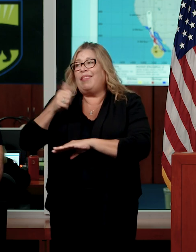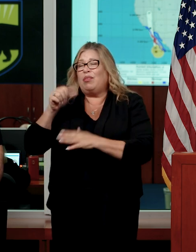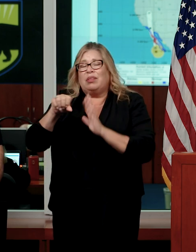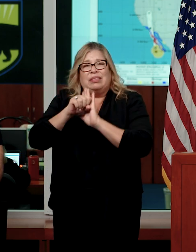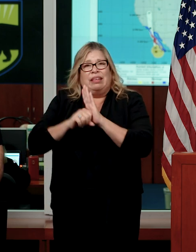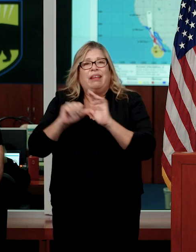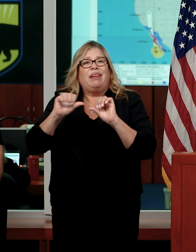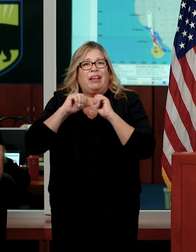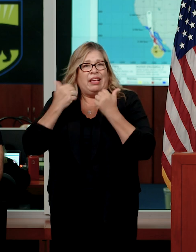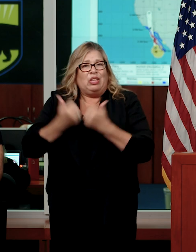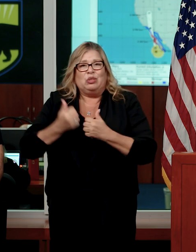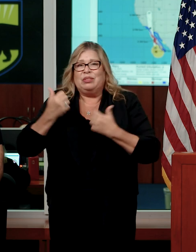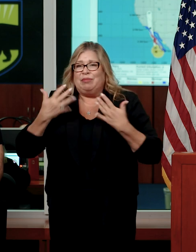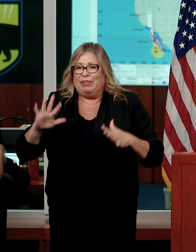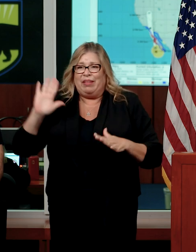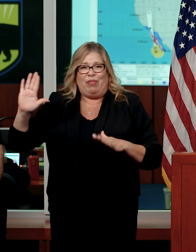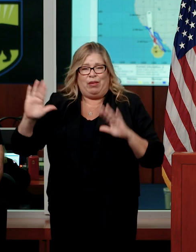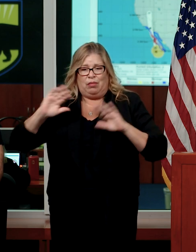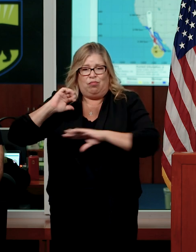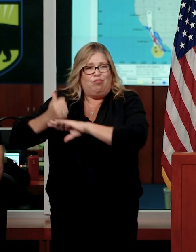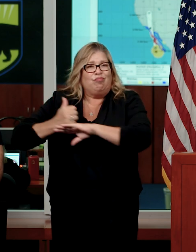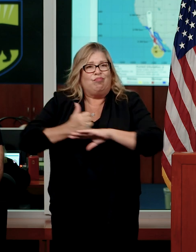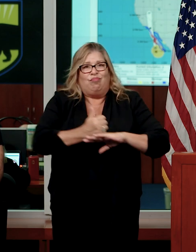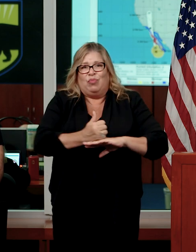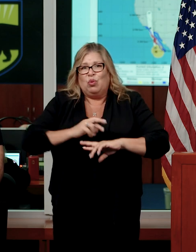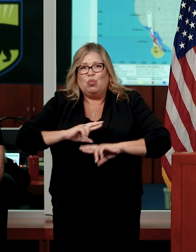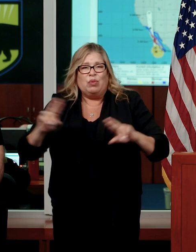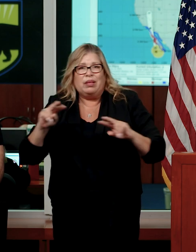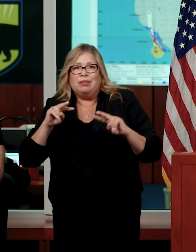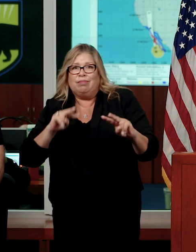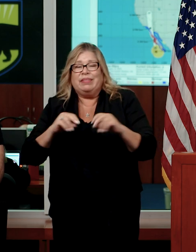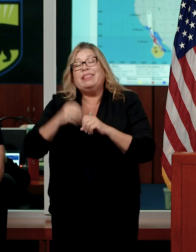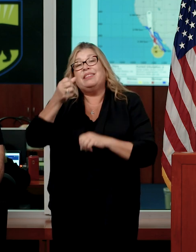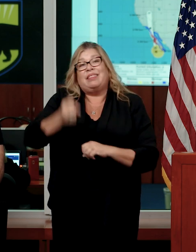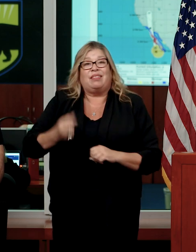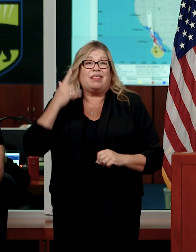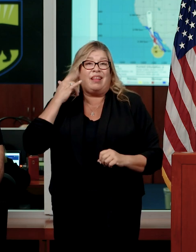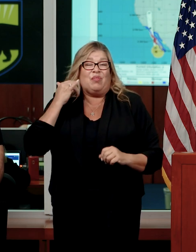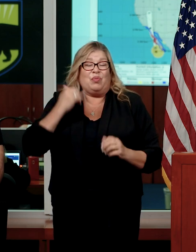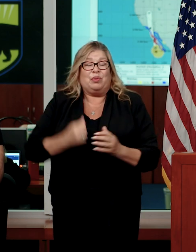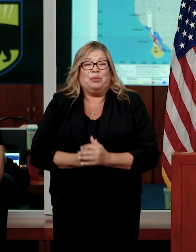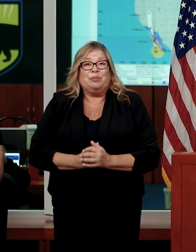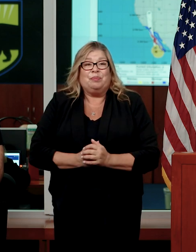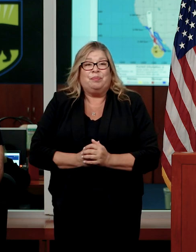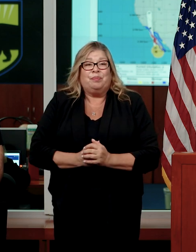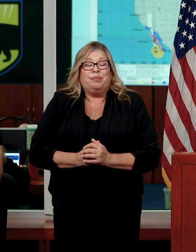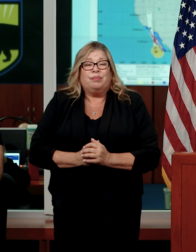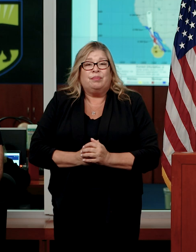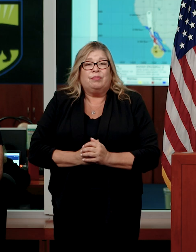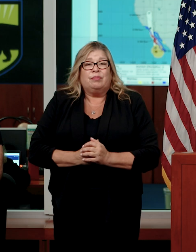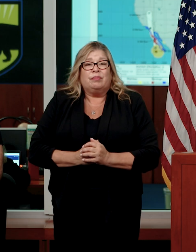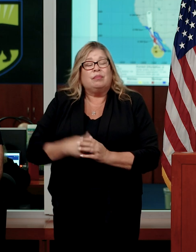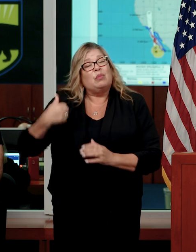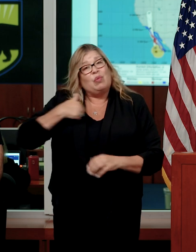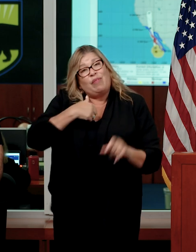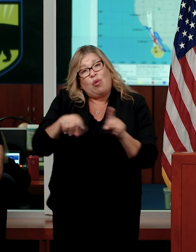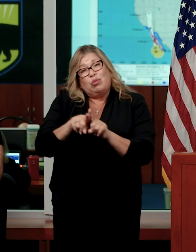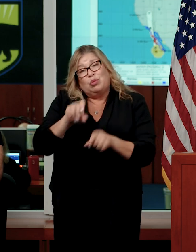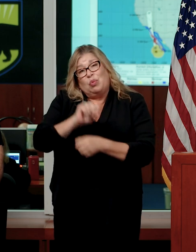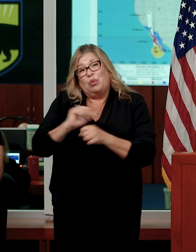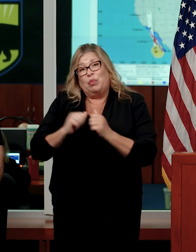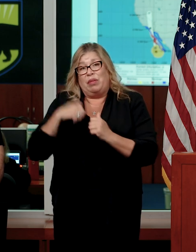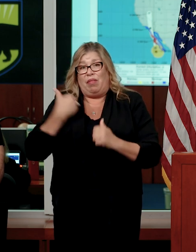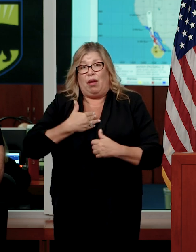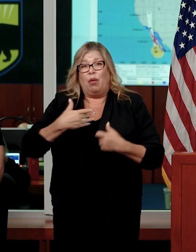agencies with teams out of their agencies as well all across southern California. We're also working with our utility partners.